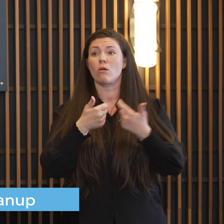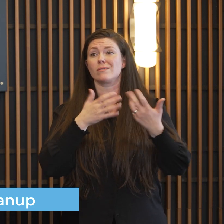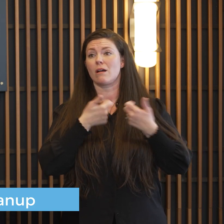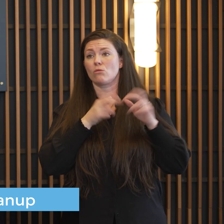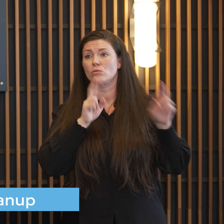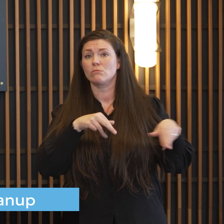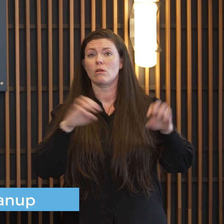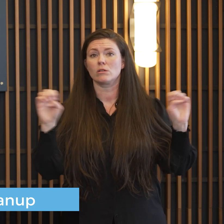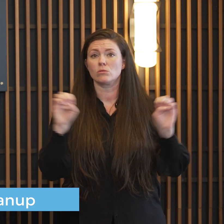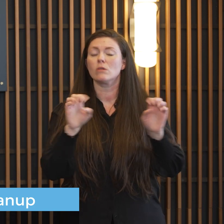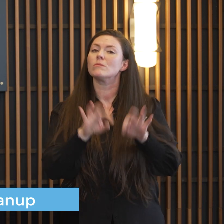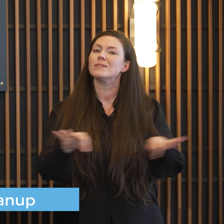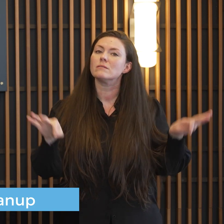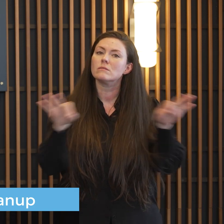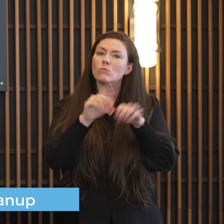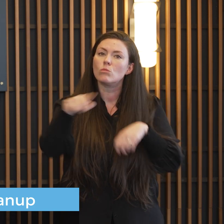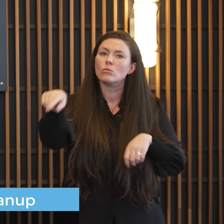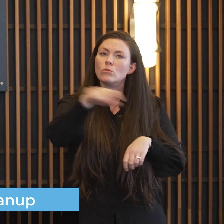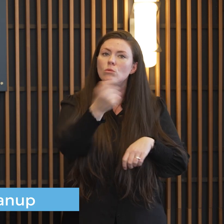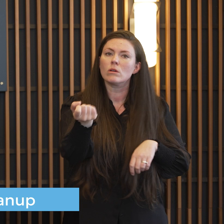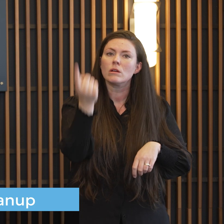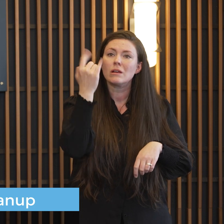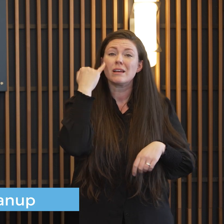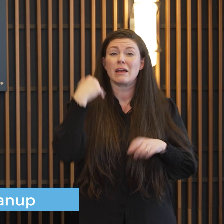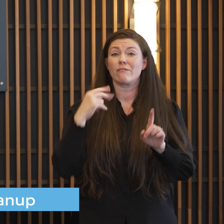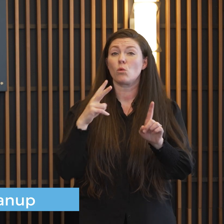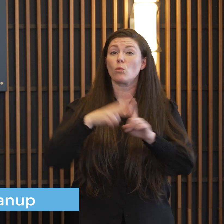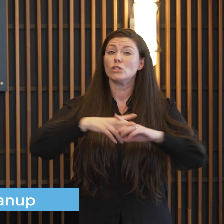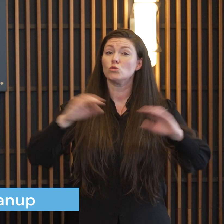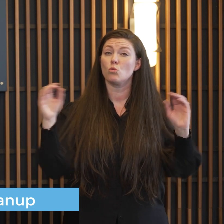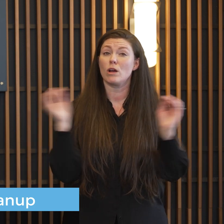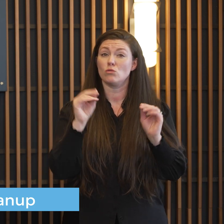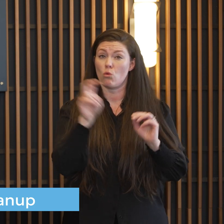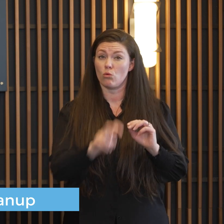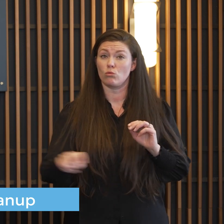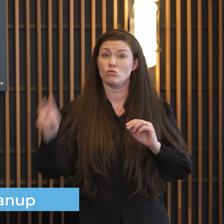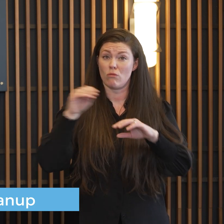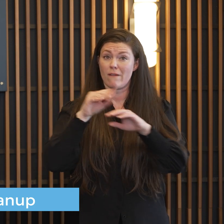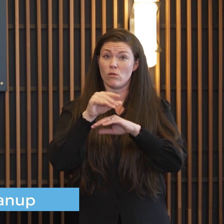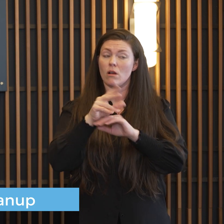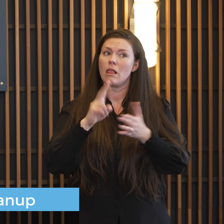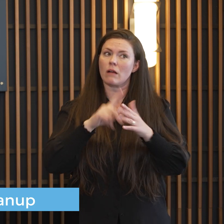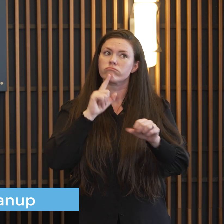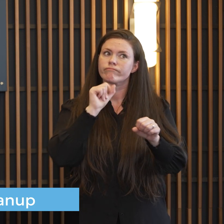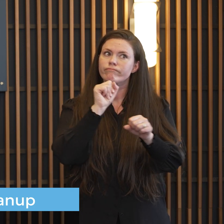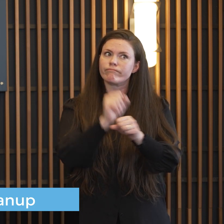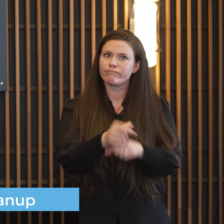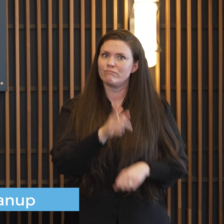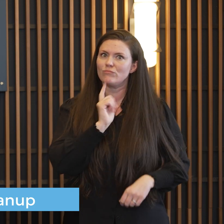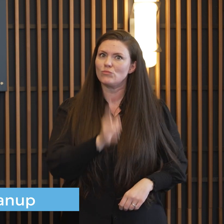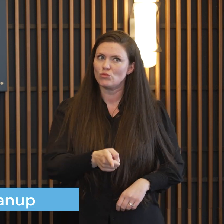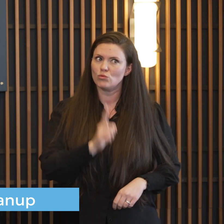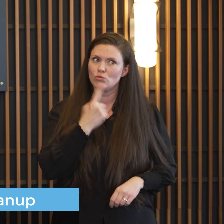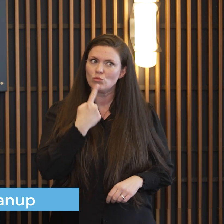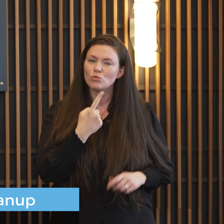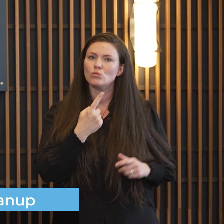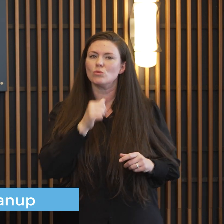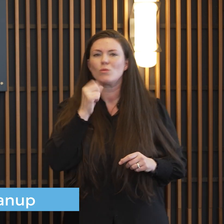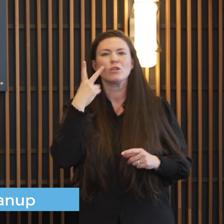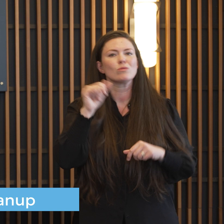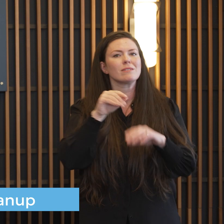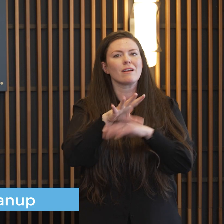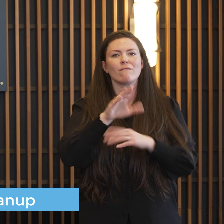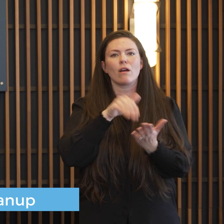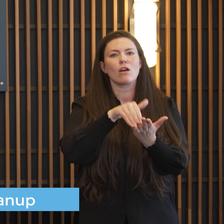things it's just important for people to understand when we issue a no travel advisory that that we mean it right that's not something you see very often from us